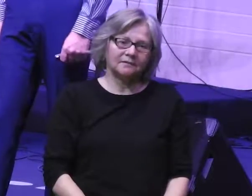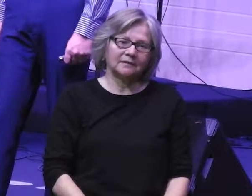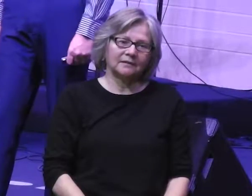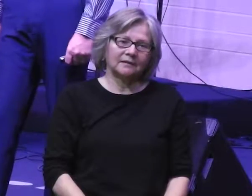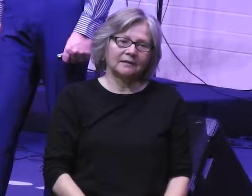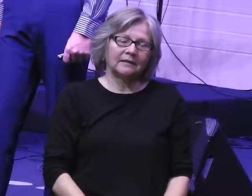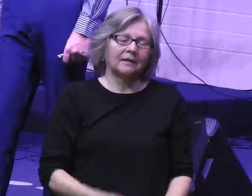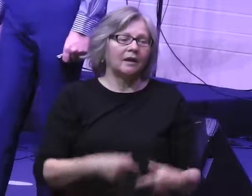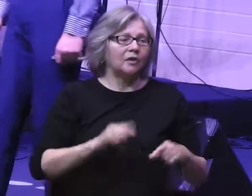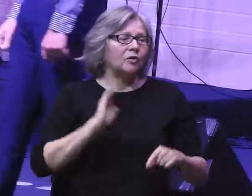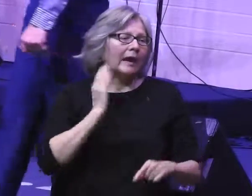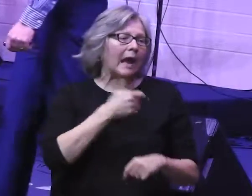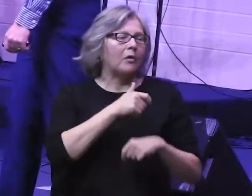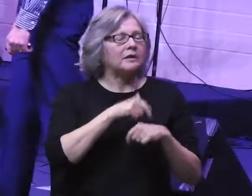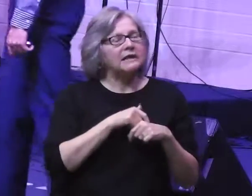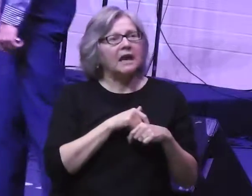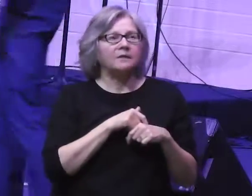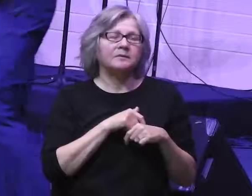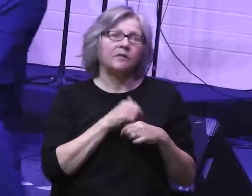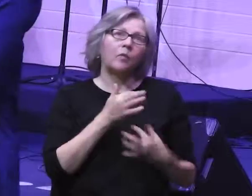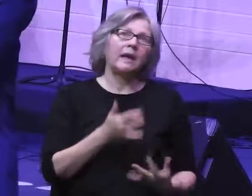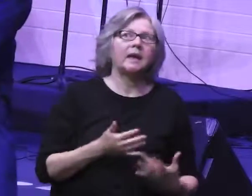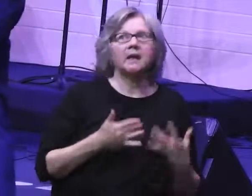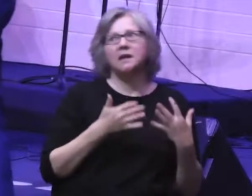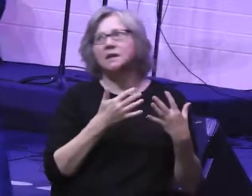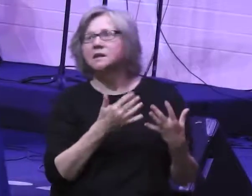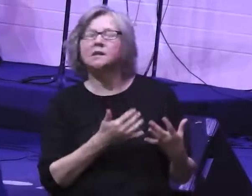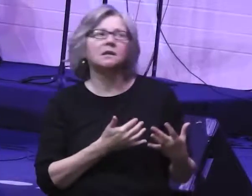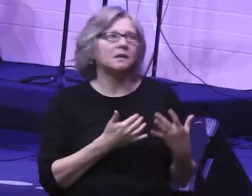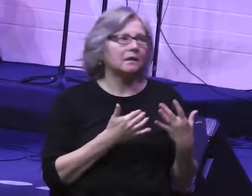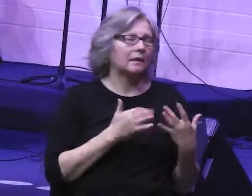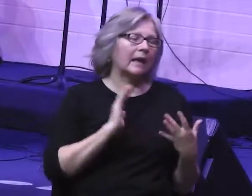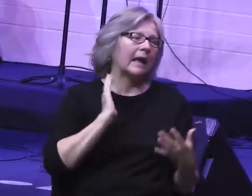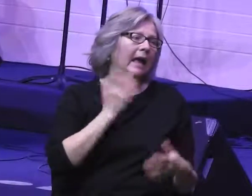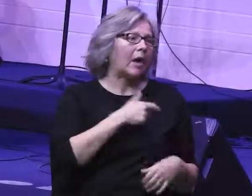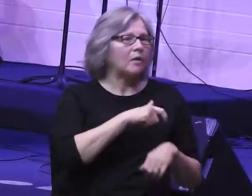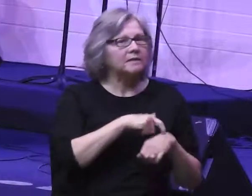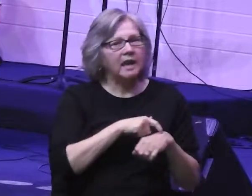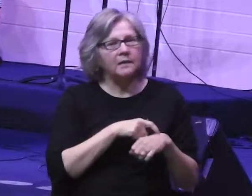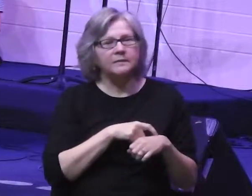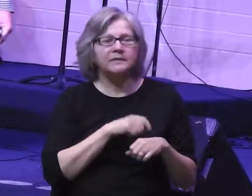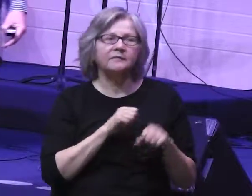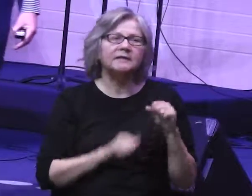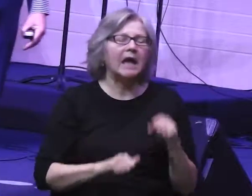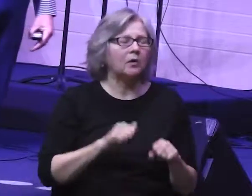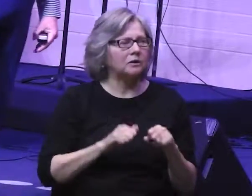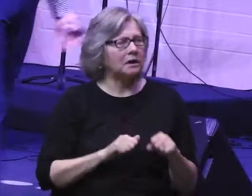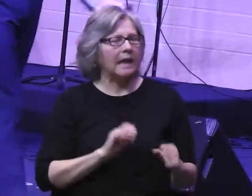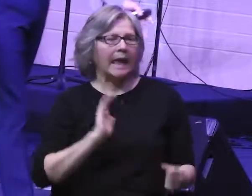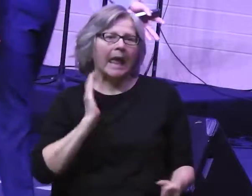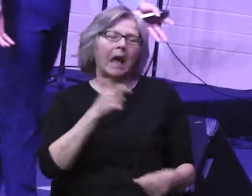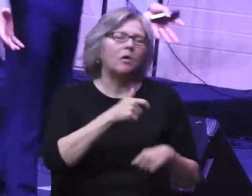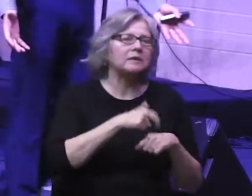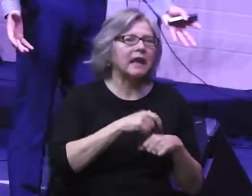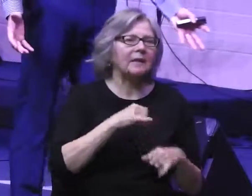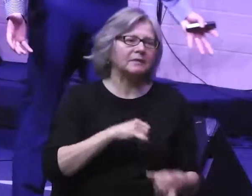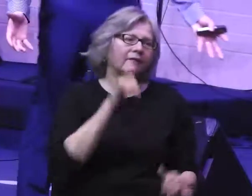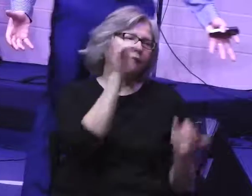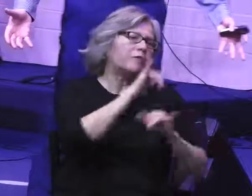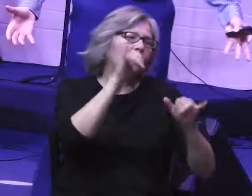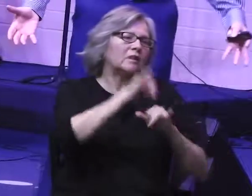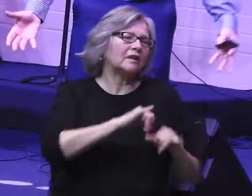In our times of uncomfortable waiting, in our times of doubt, in our times of